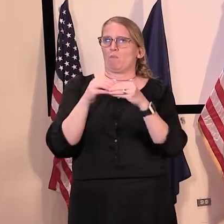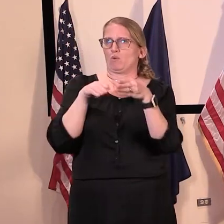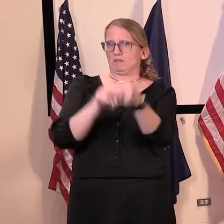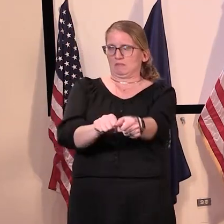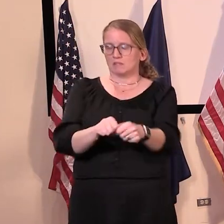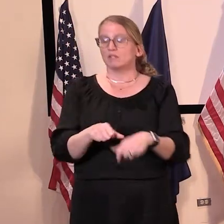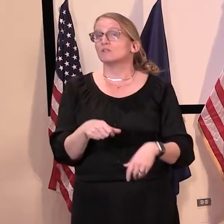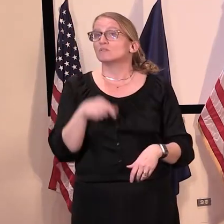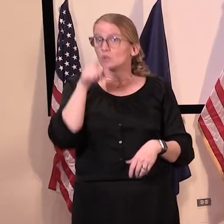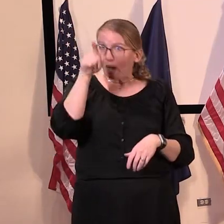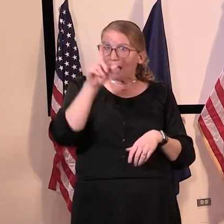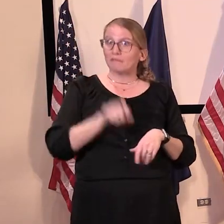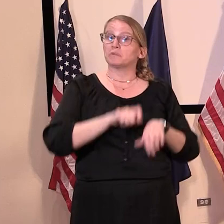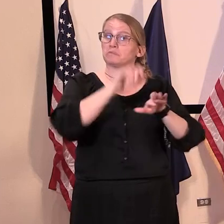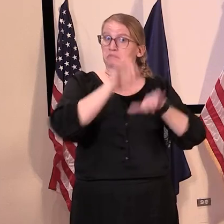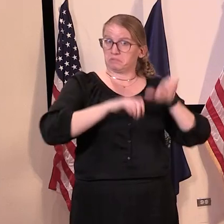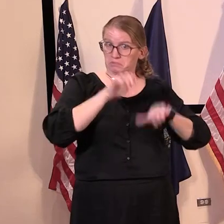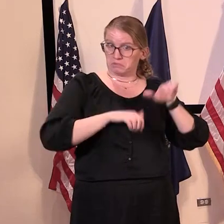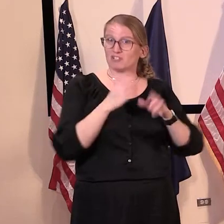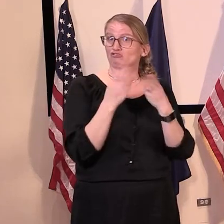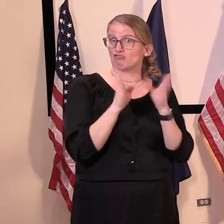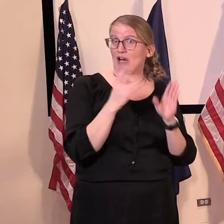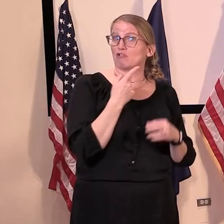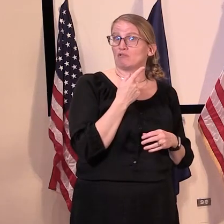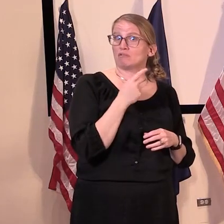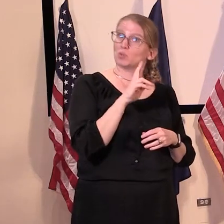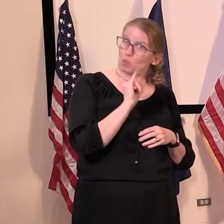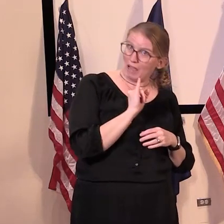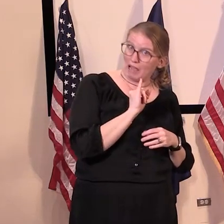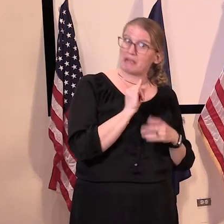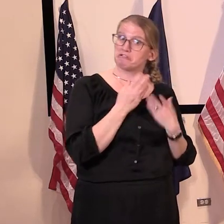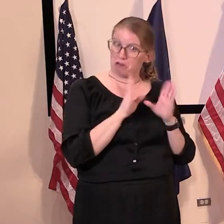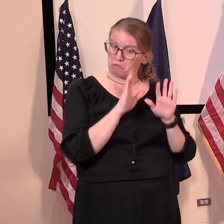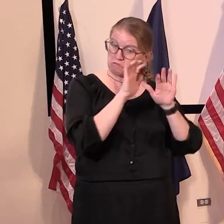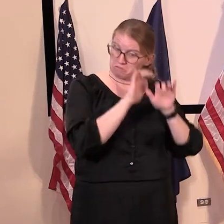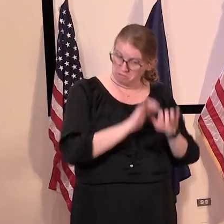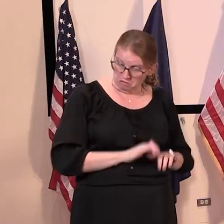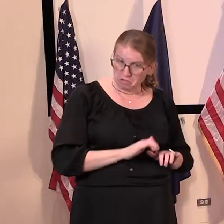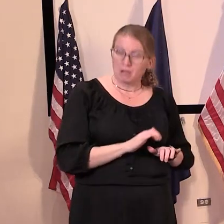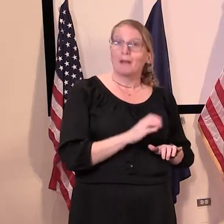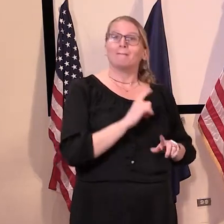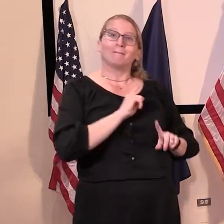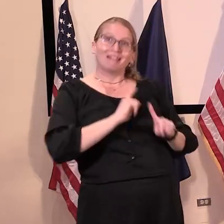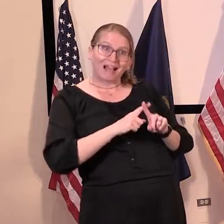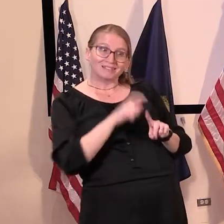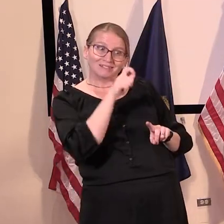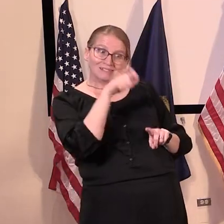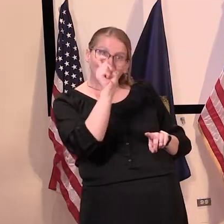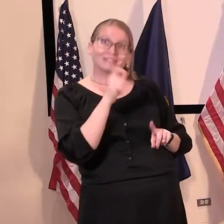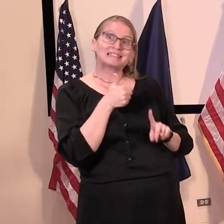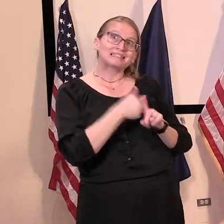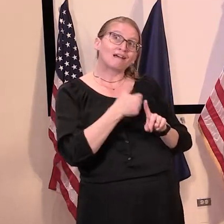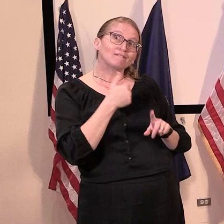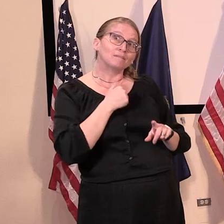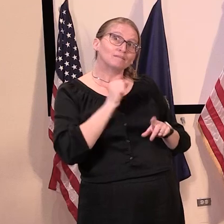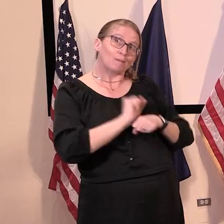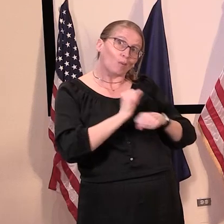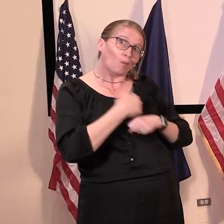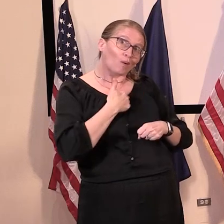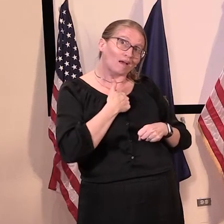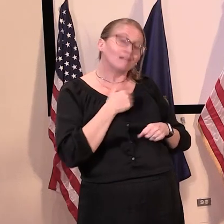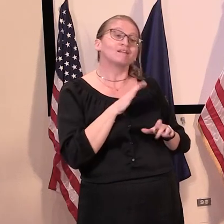application, which will allow them to fill out both the general UI questions and the pandemic unemployment assistance questions,